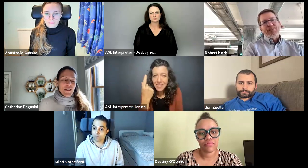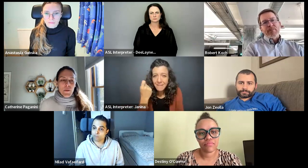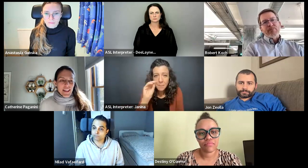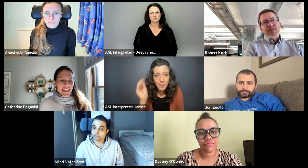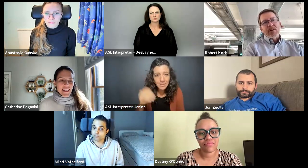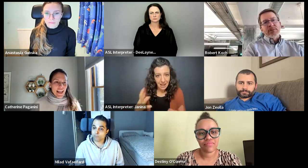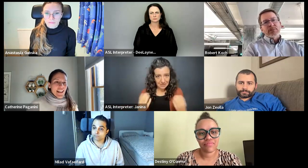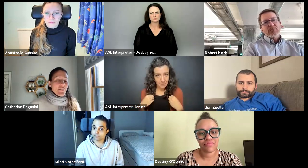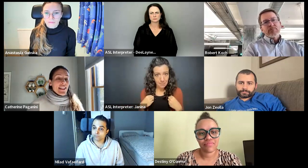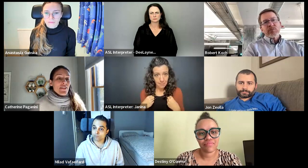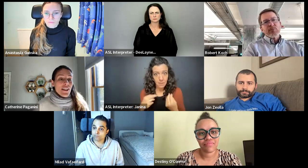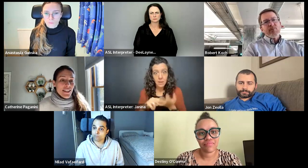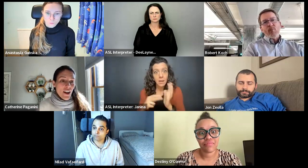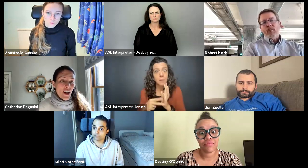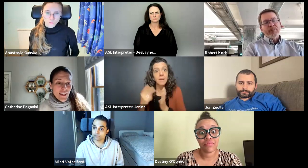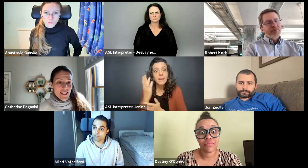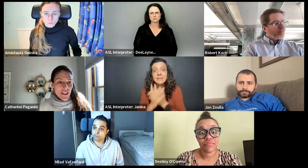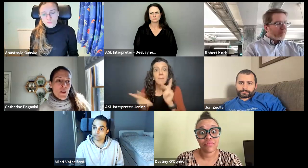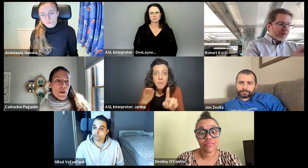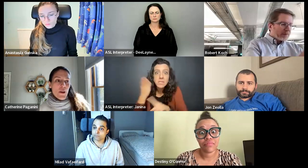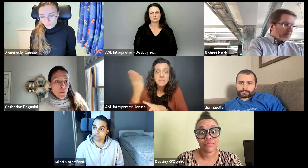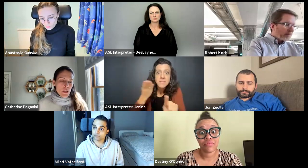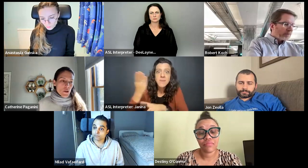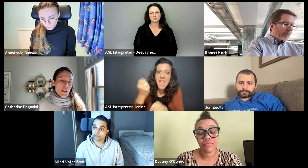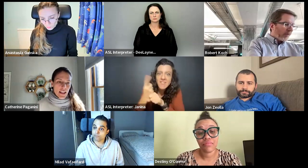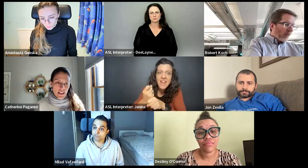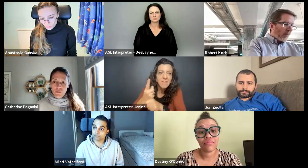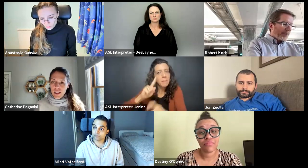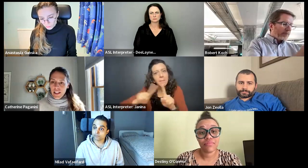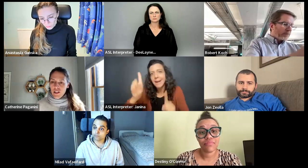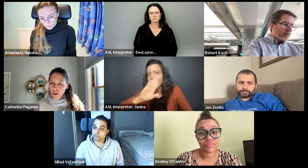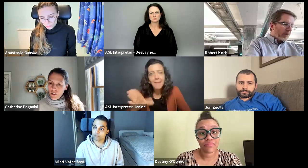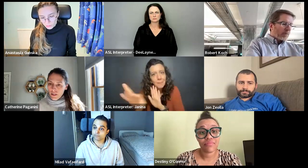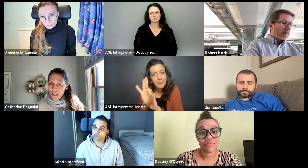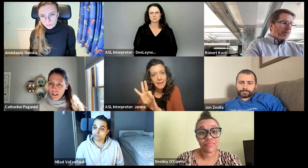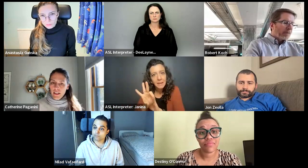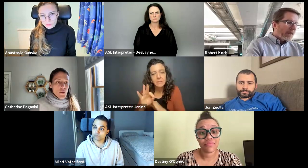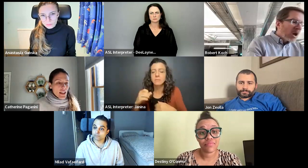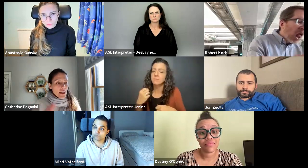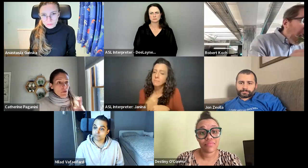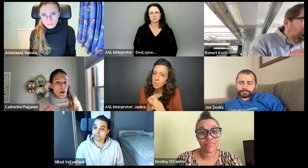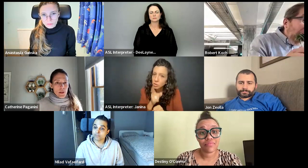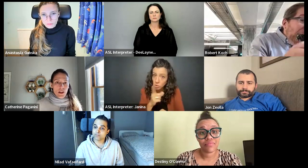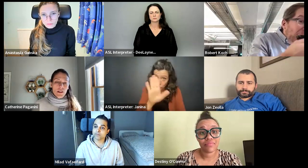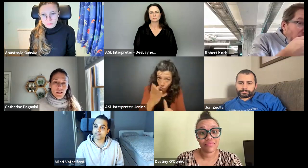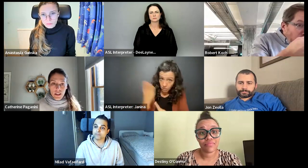submitted their entire live and never gotten a talk, right? So, we want to be sure that they're really strong. And so, I think, like, if we help each other,